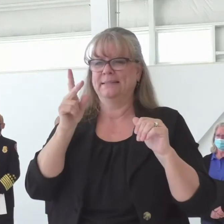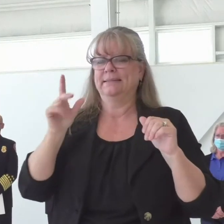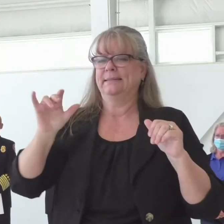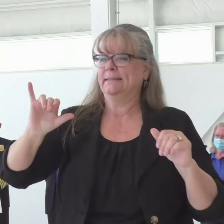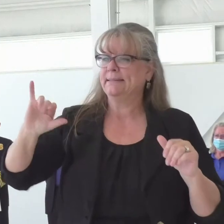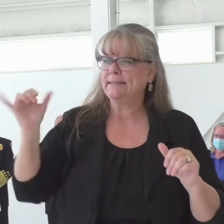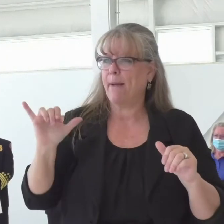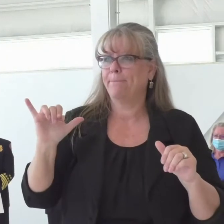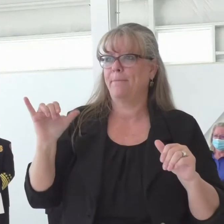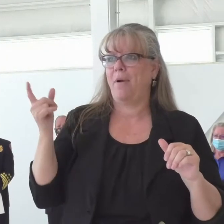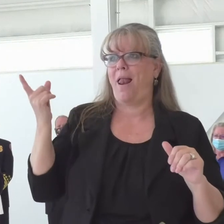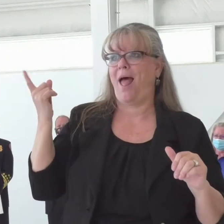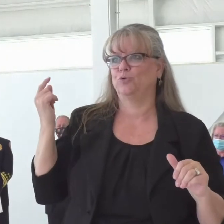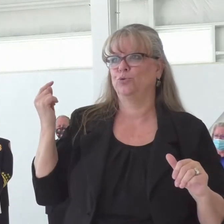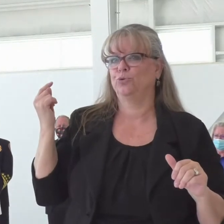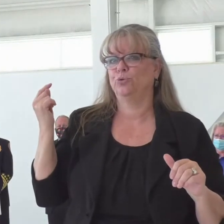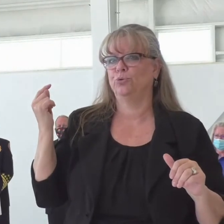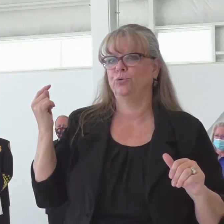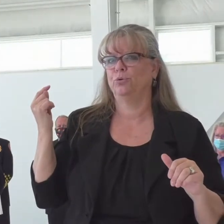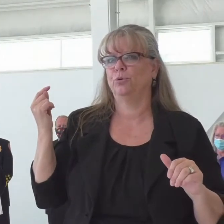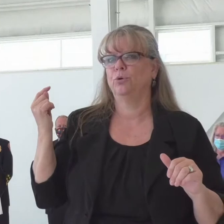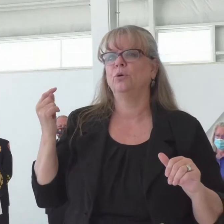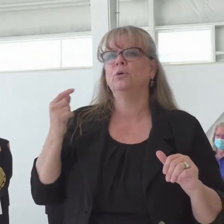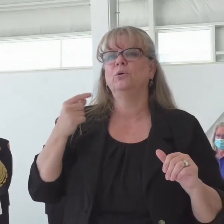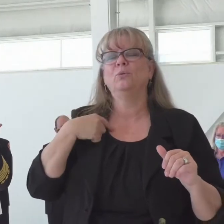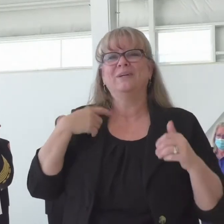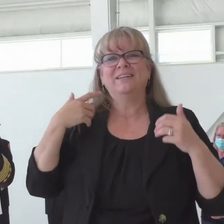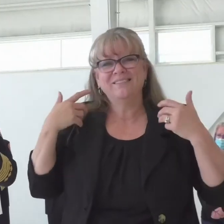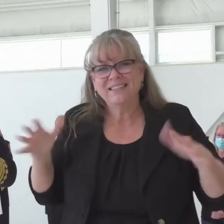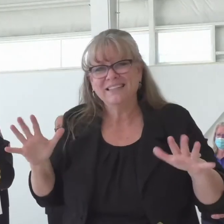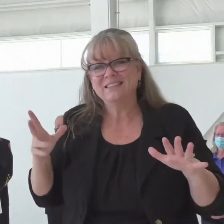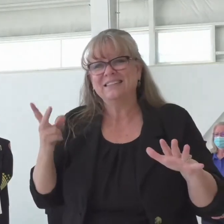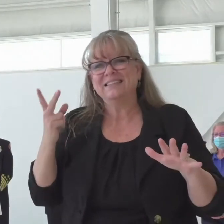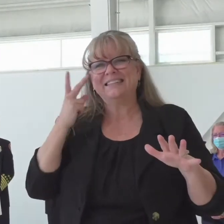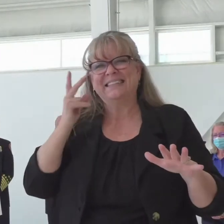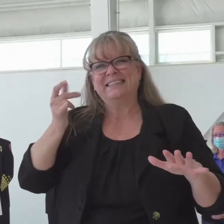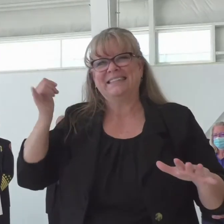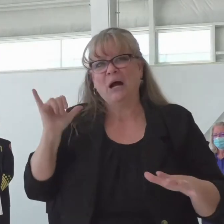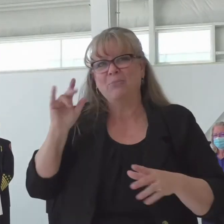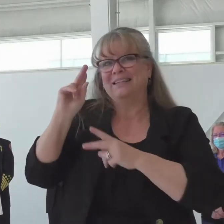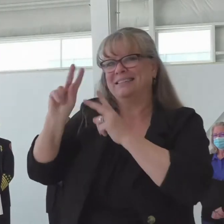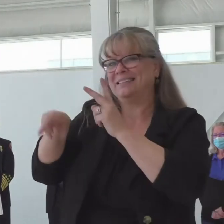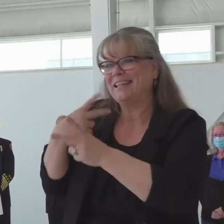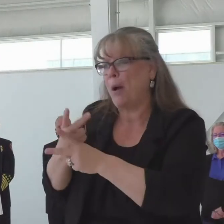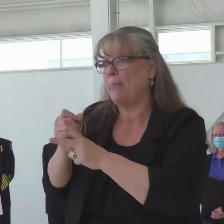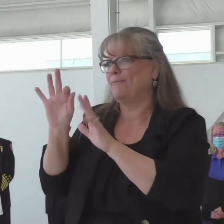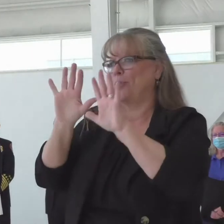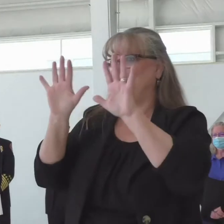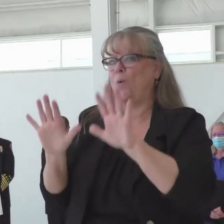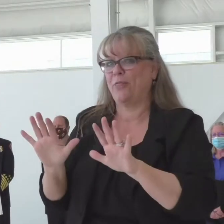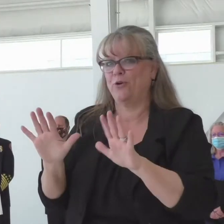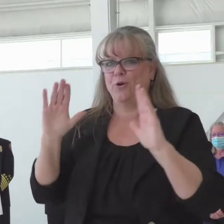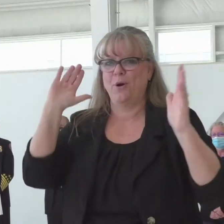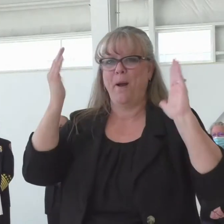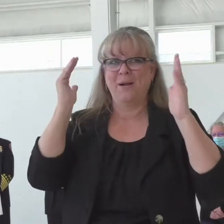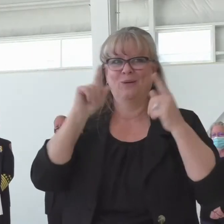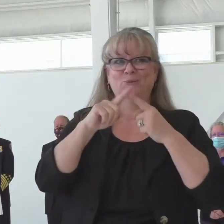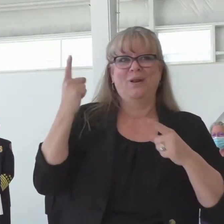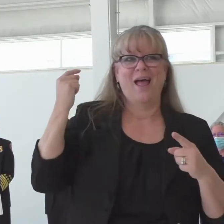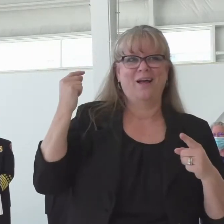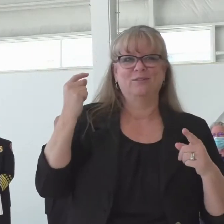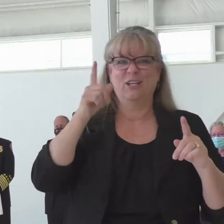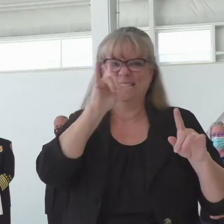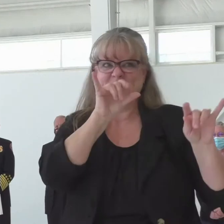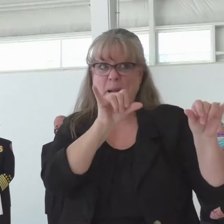last year. So we're seeing similar types of framing to look at for a 2021 fire season to look a lot like a 2020,